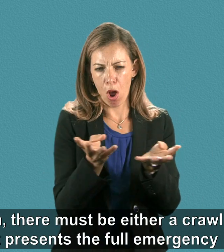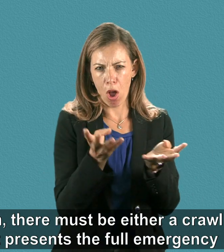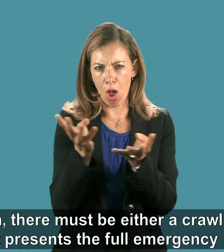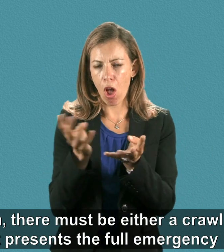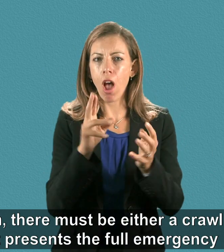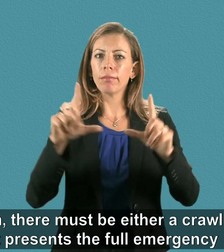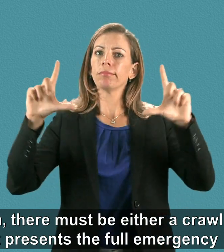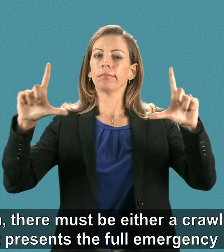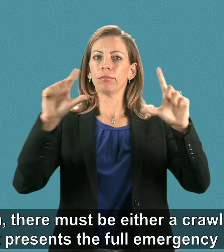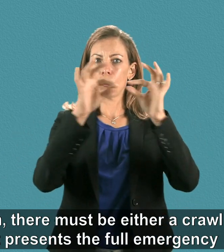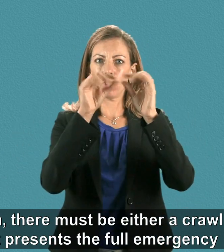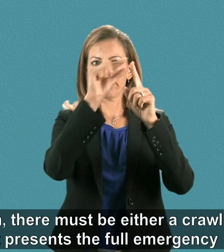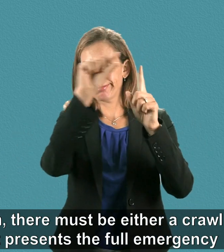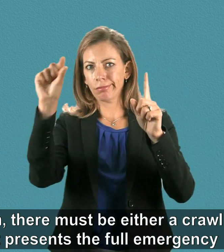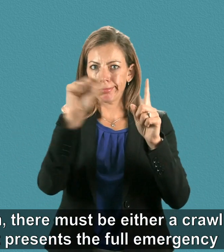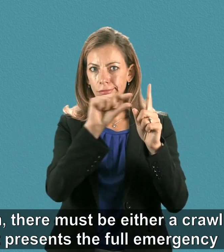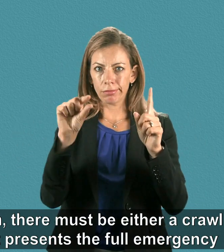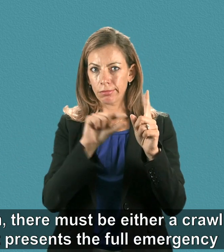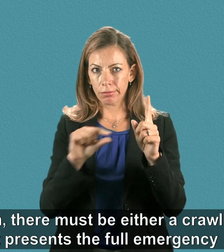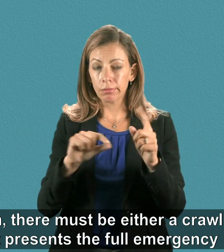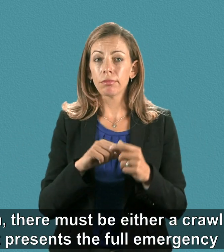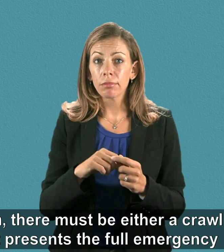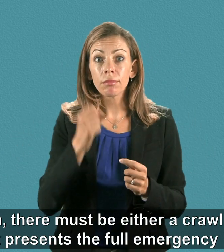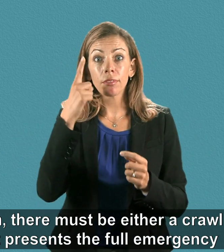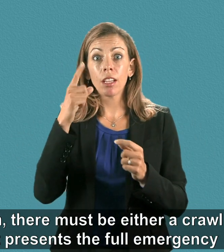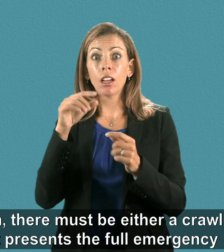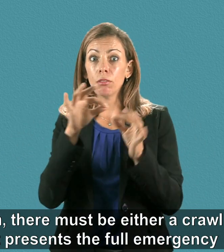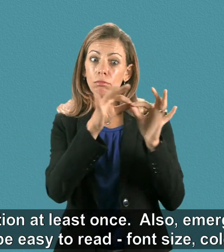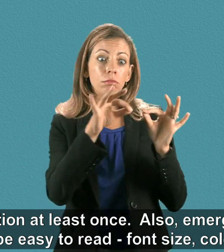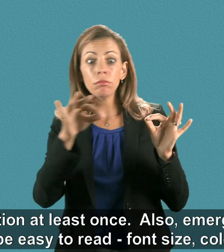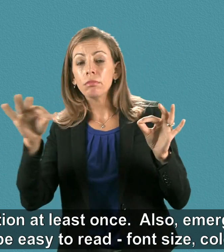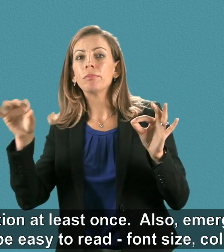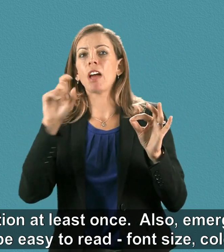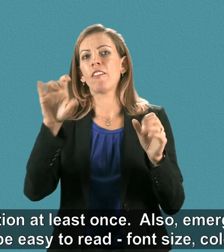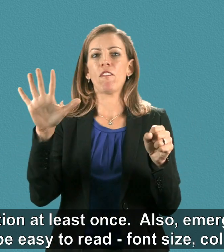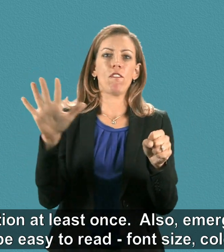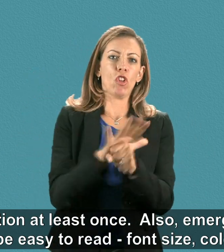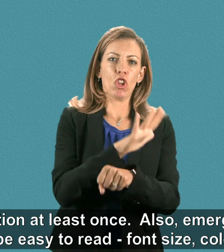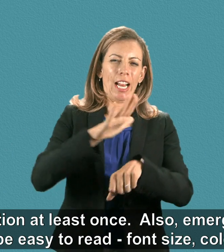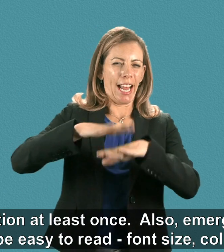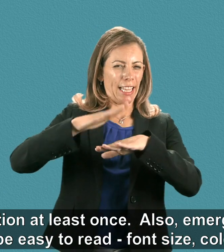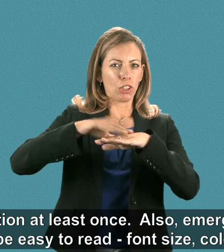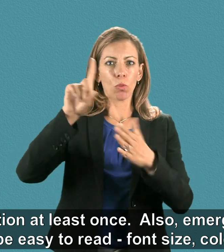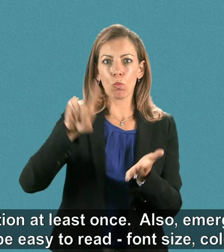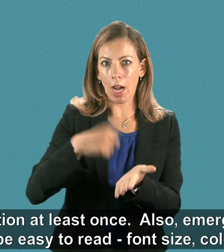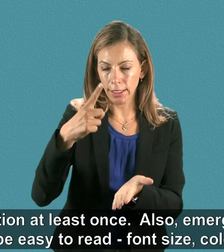a crawl or block text that presents the full emergency information at least once.